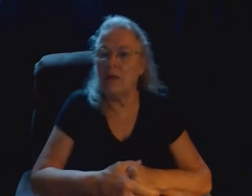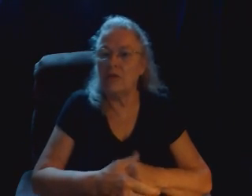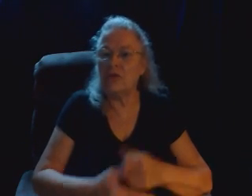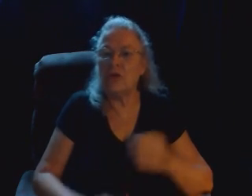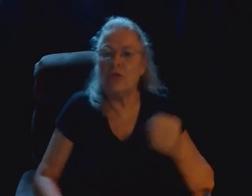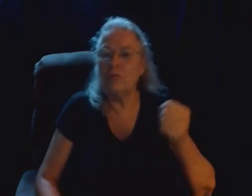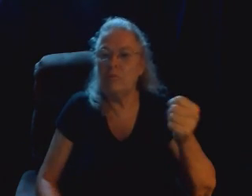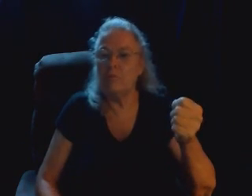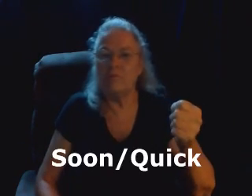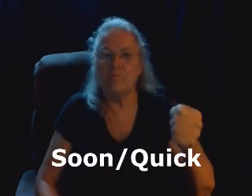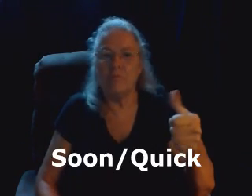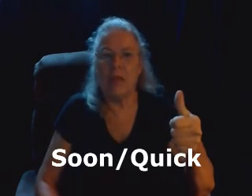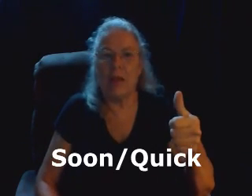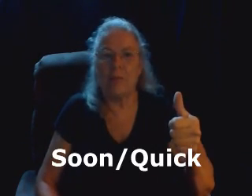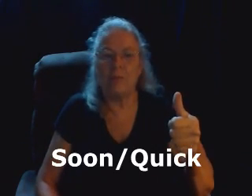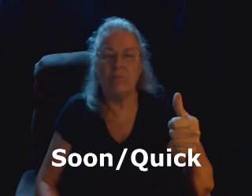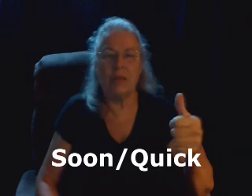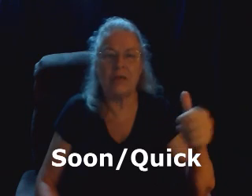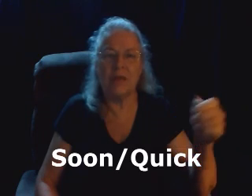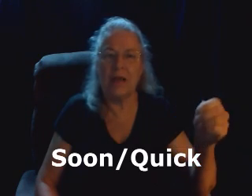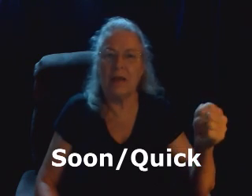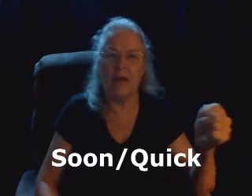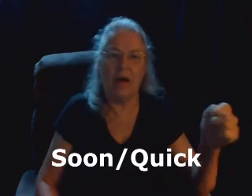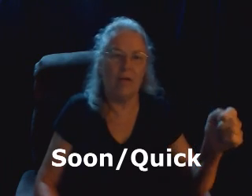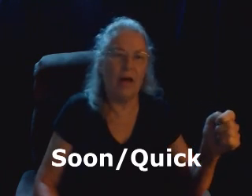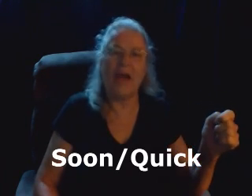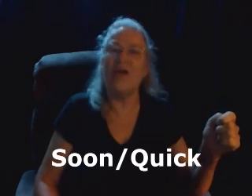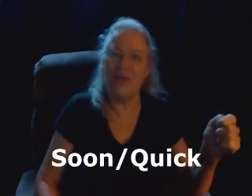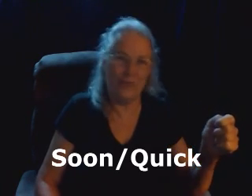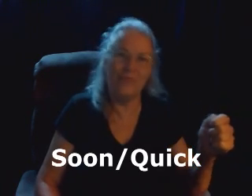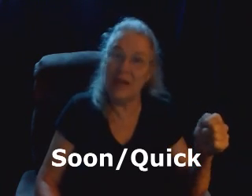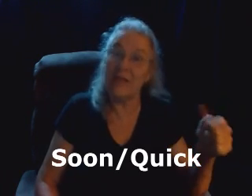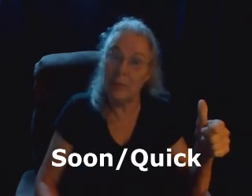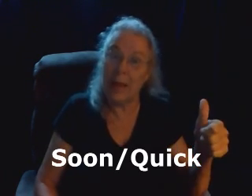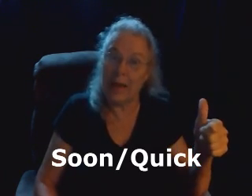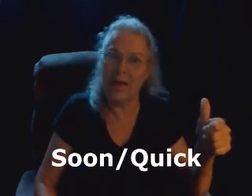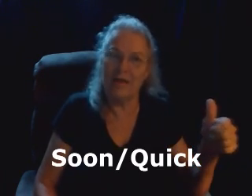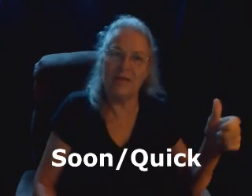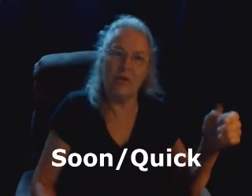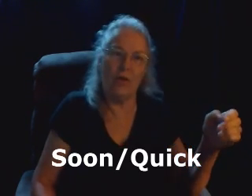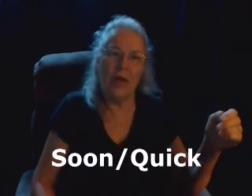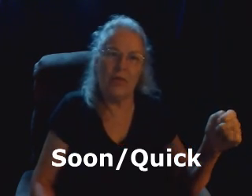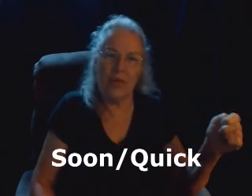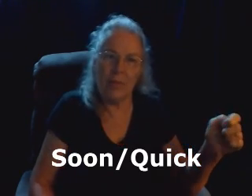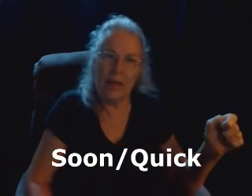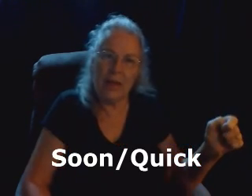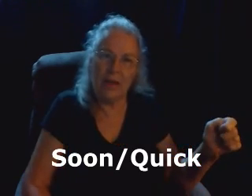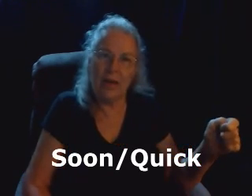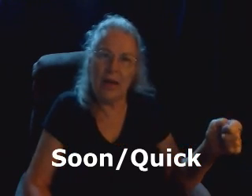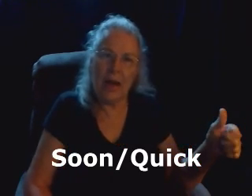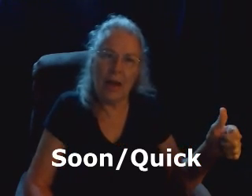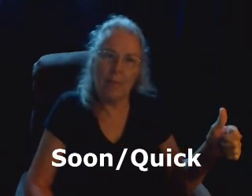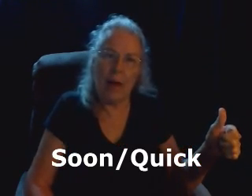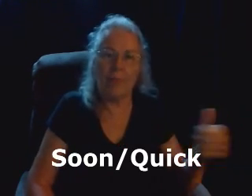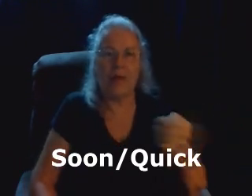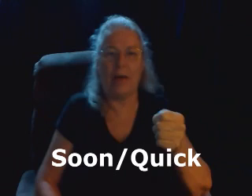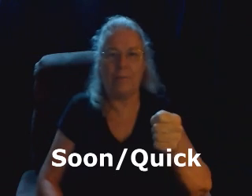Soon, and it's like, I call it flick the bick. So, thumb in, and pop it up.